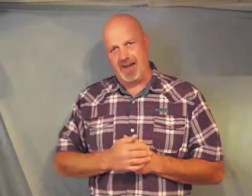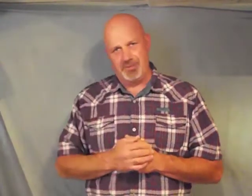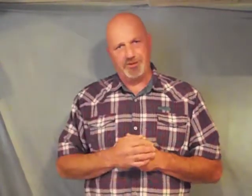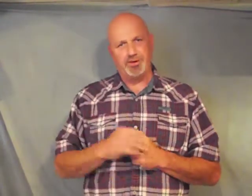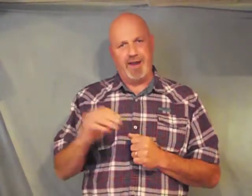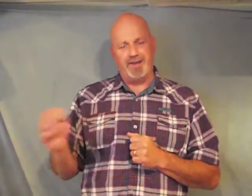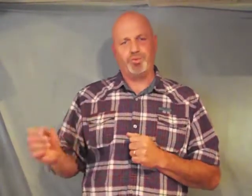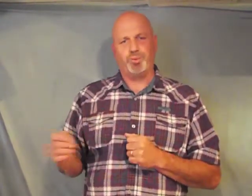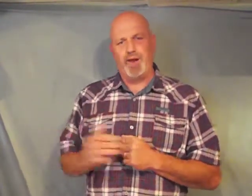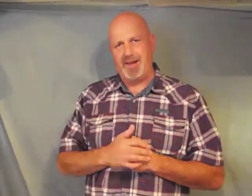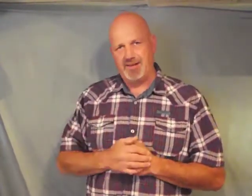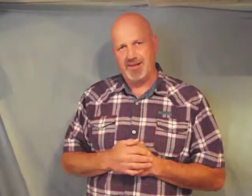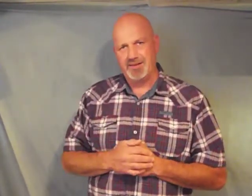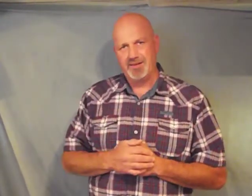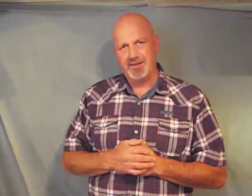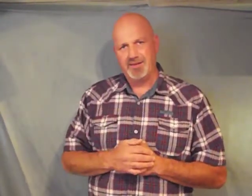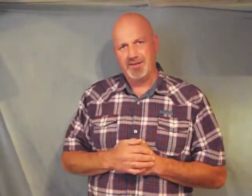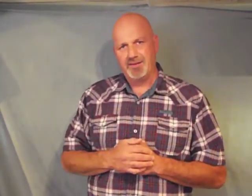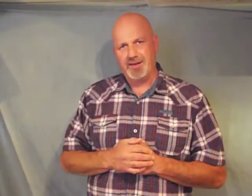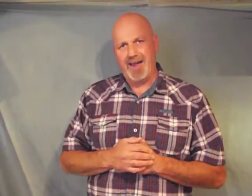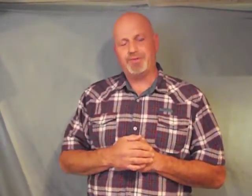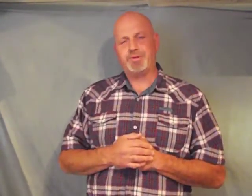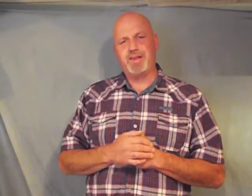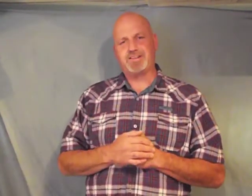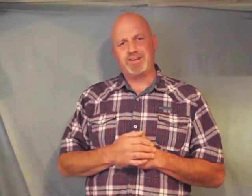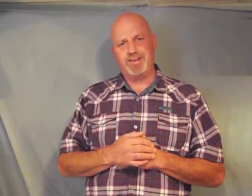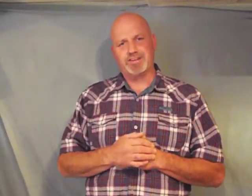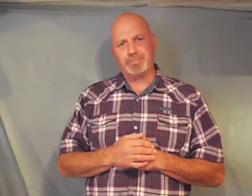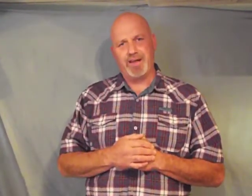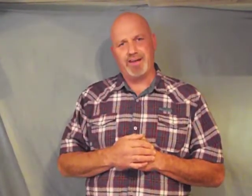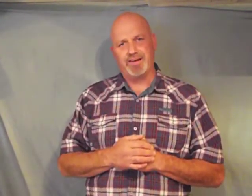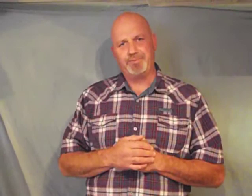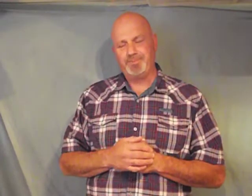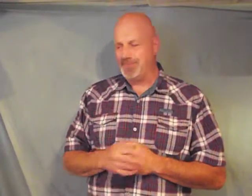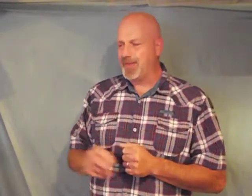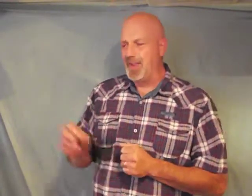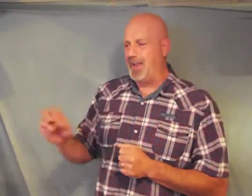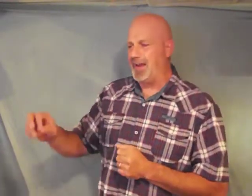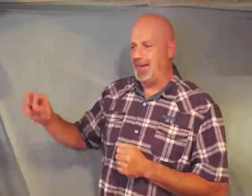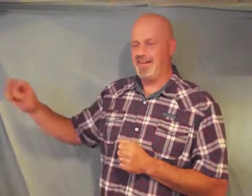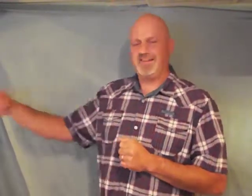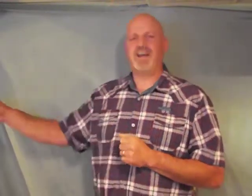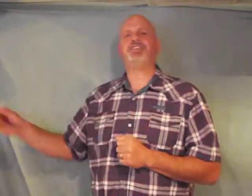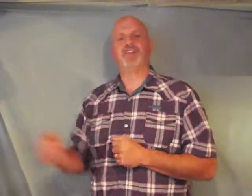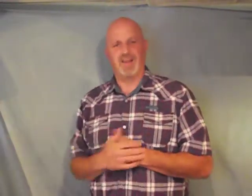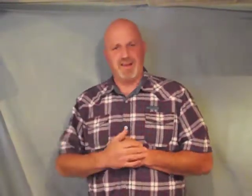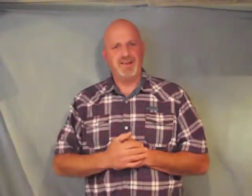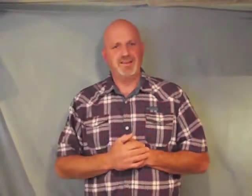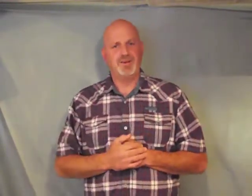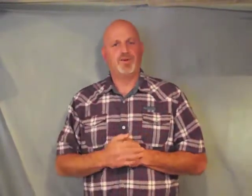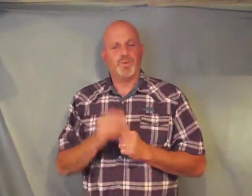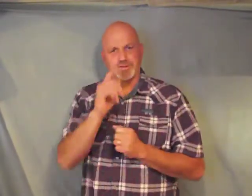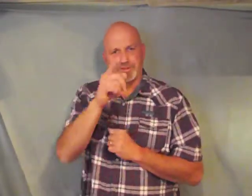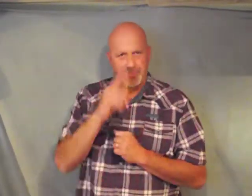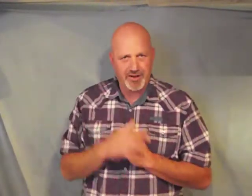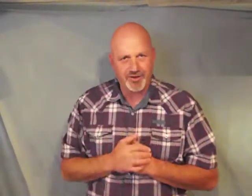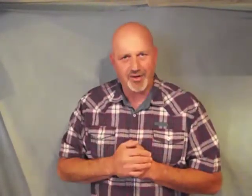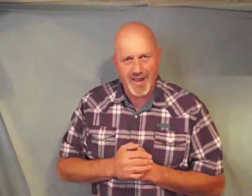that you have to wait after that seed is planted and he definitely wants to be in your life